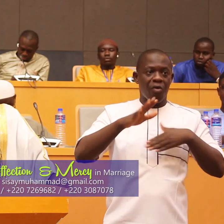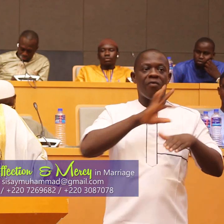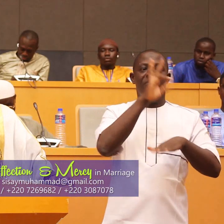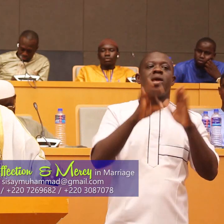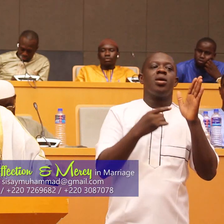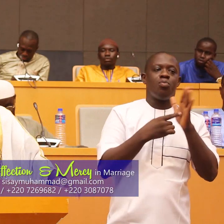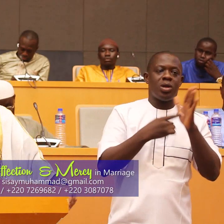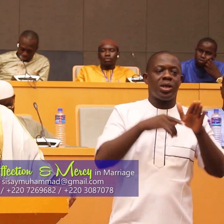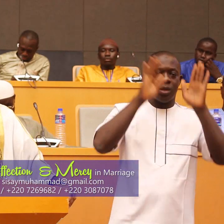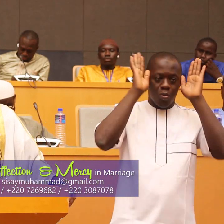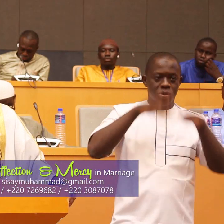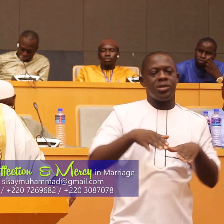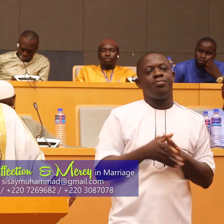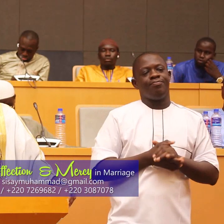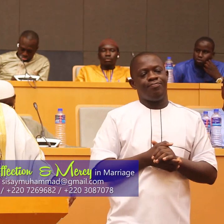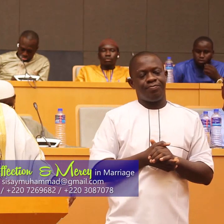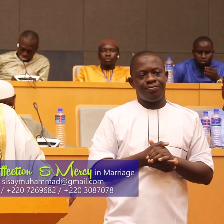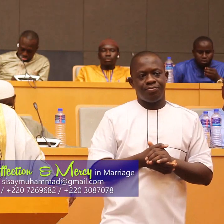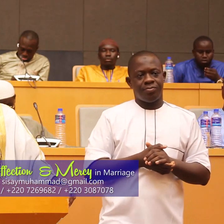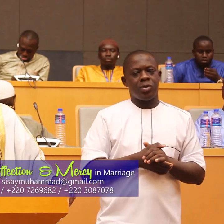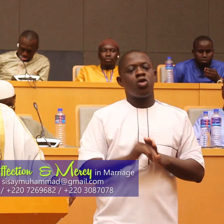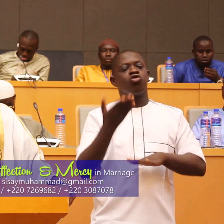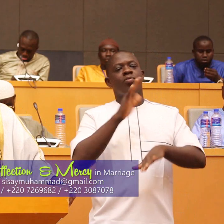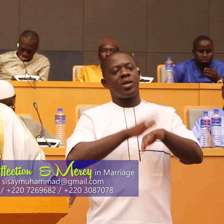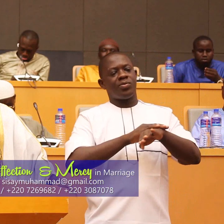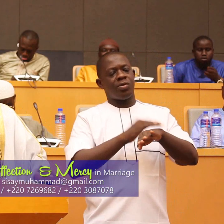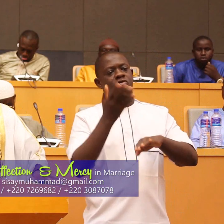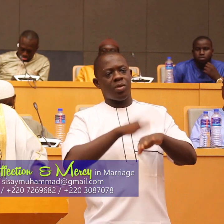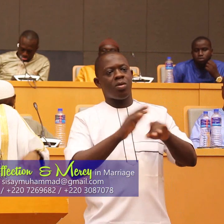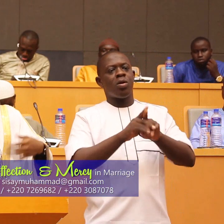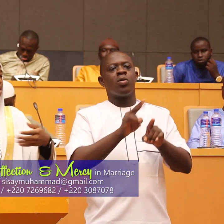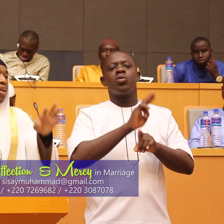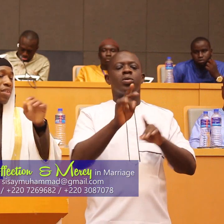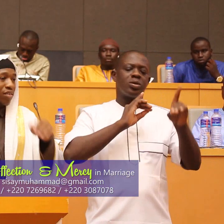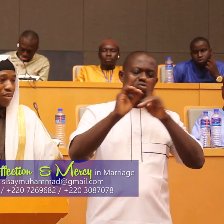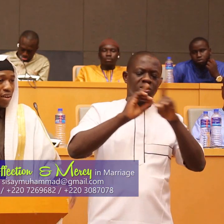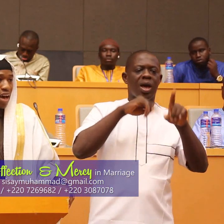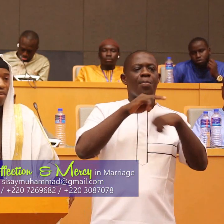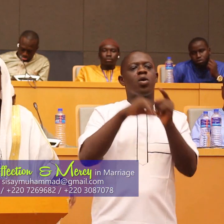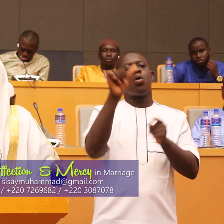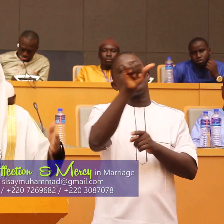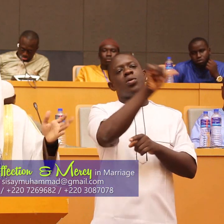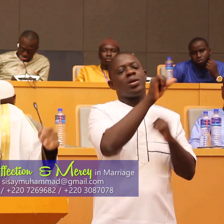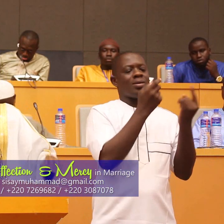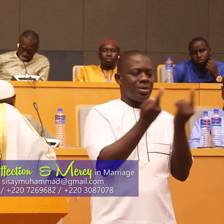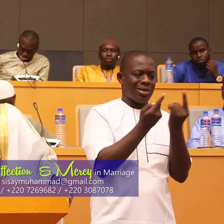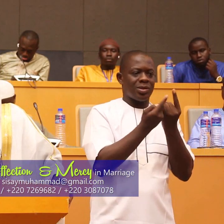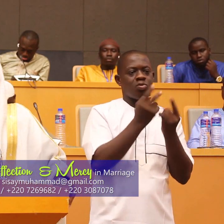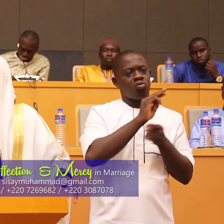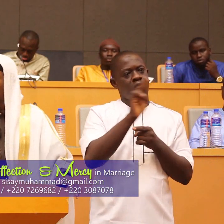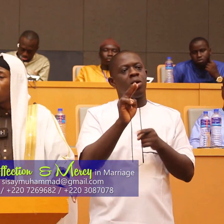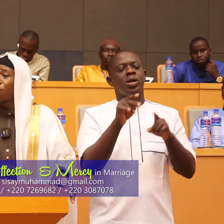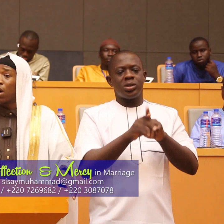muslim as a talib al-ilm sometimes you shouldn't discuss about other things I always